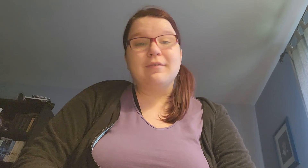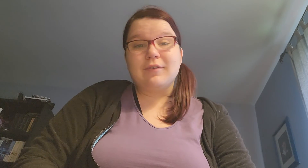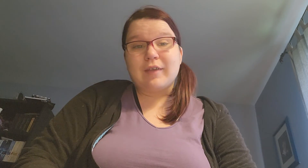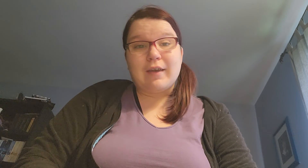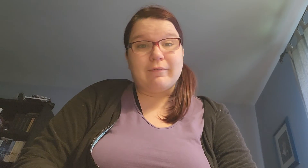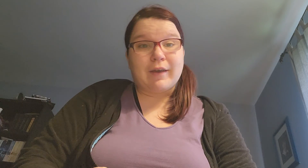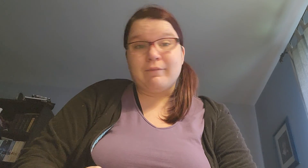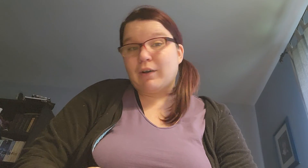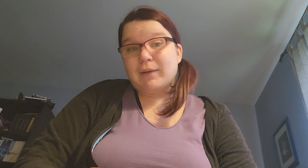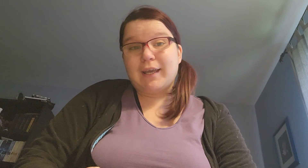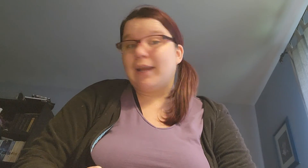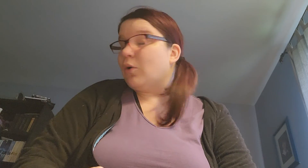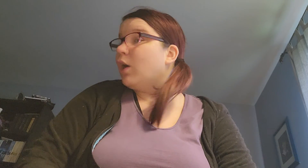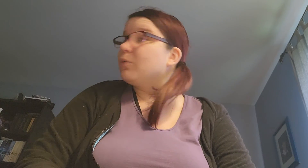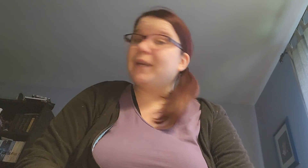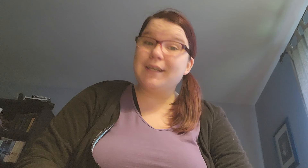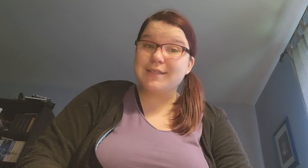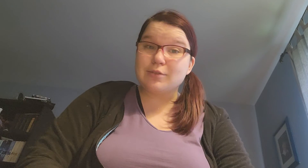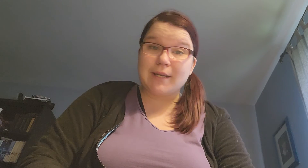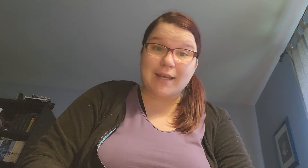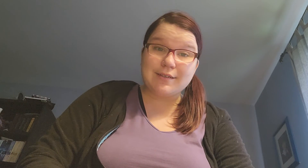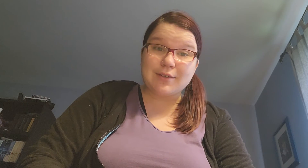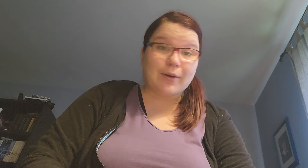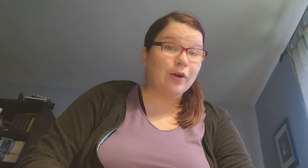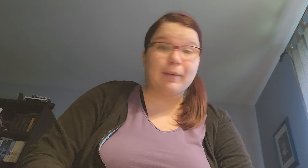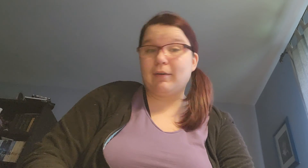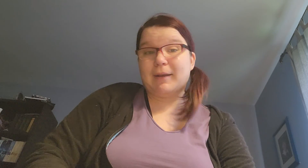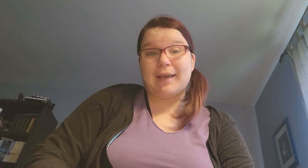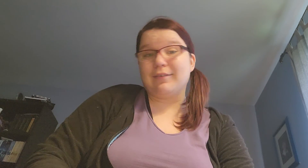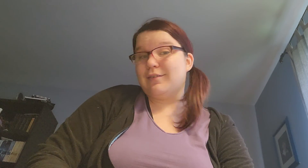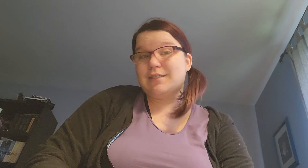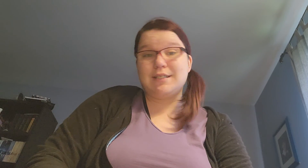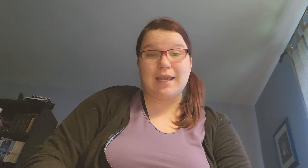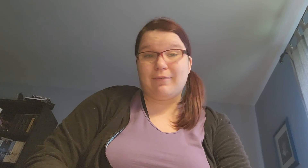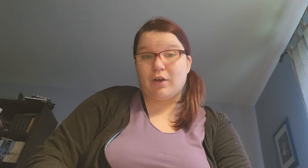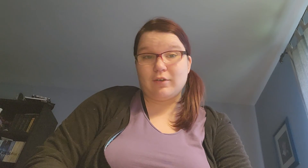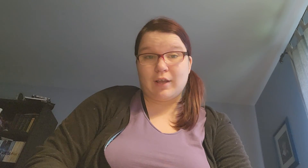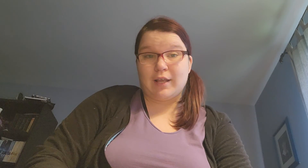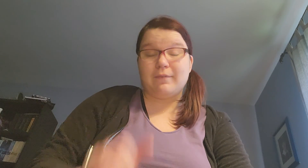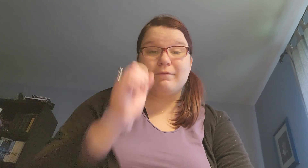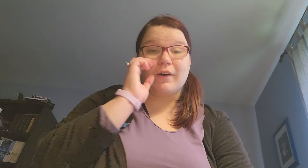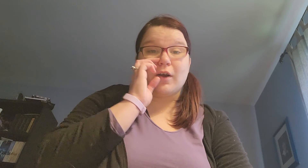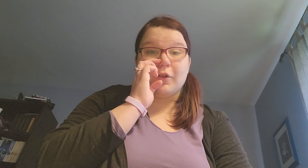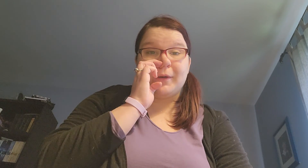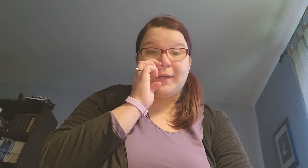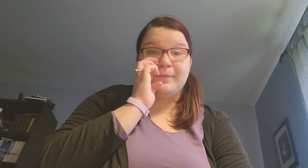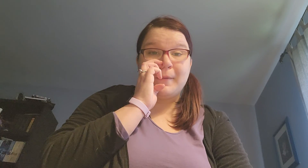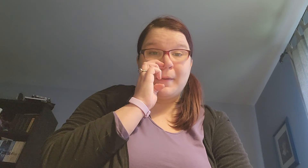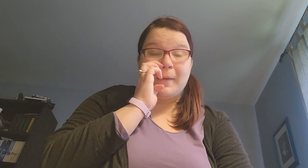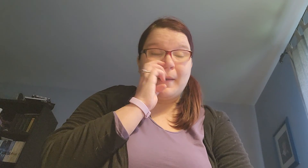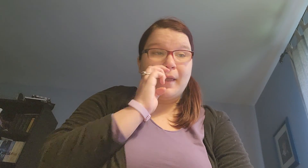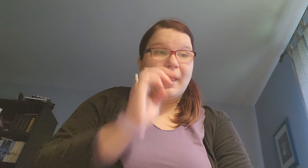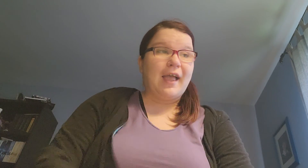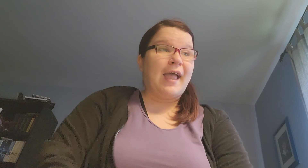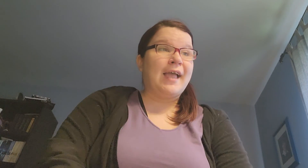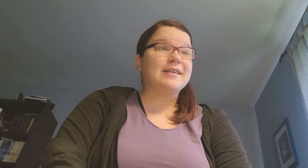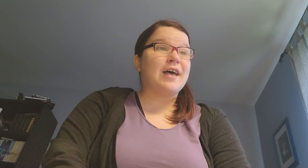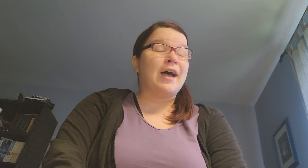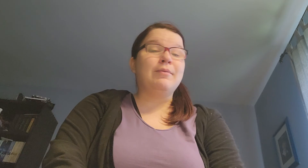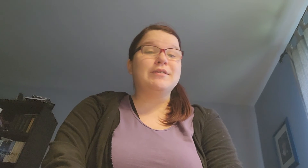safe and fun weekend. I know Halloween is this weekend. So I hope everybody has a safe and fun Halloween. And I will